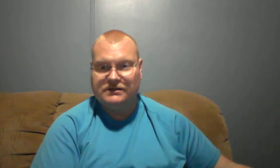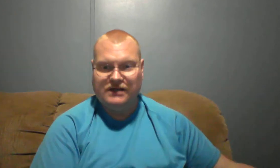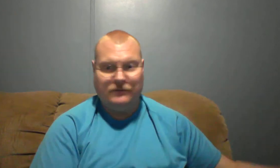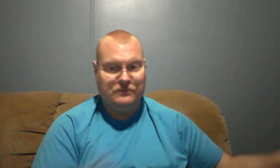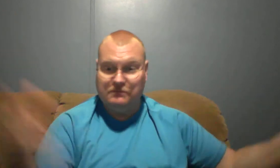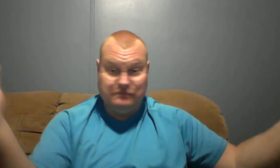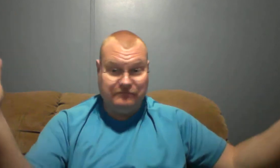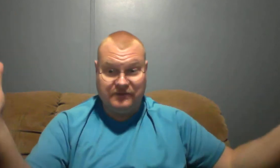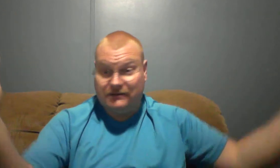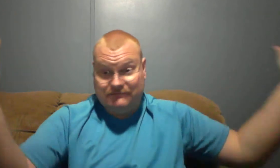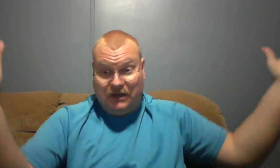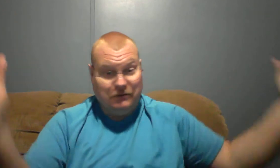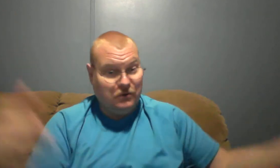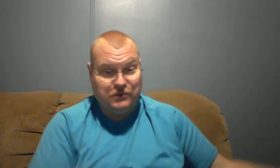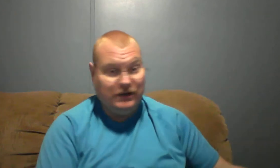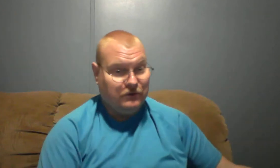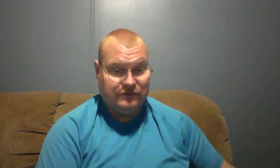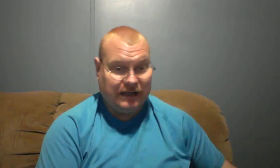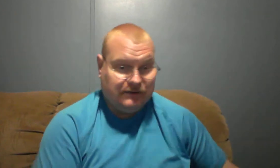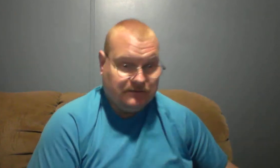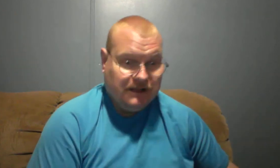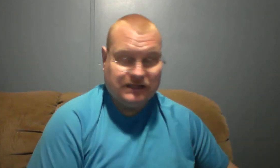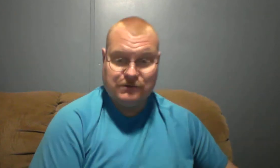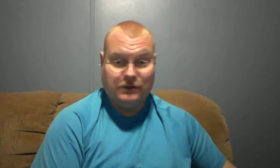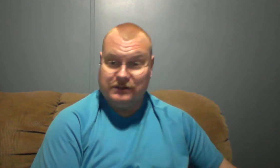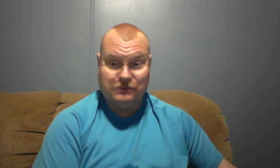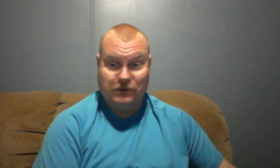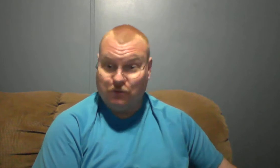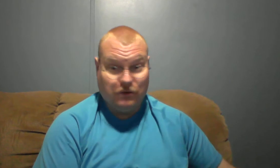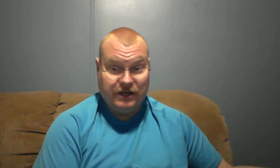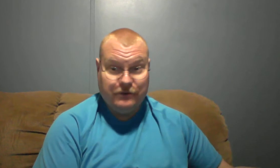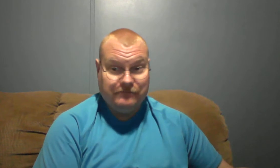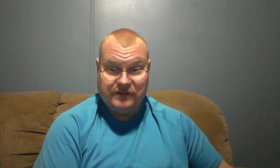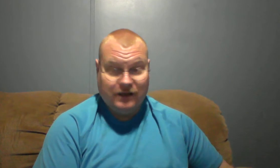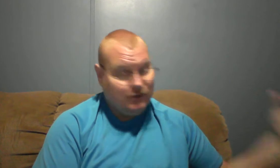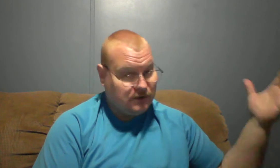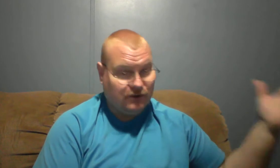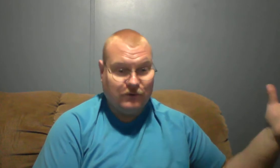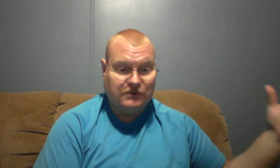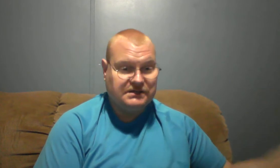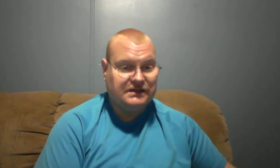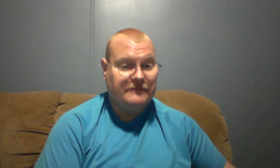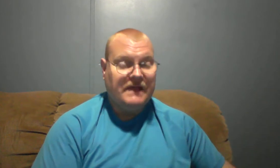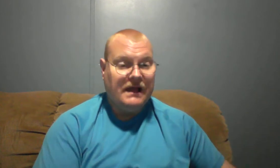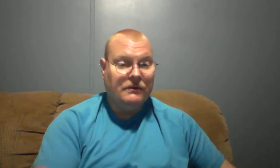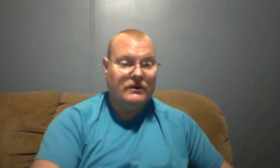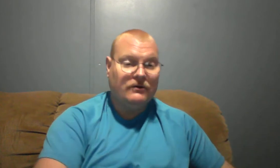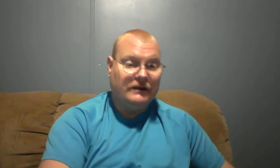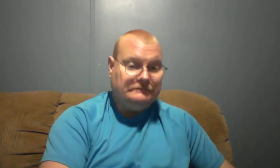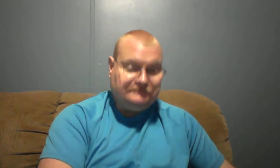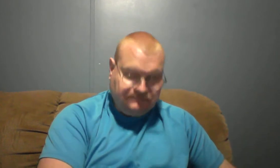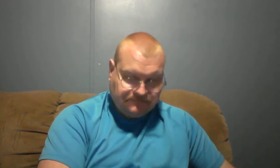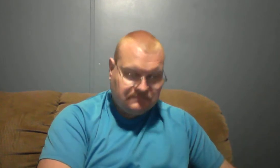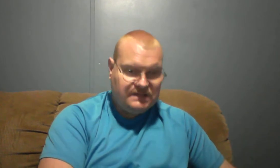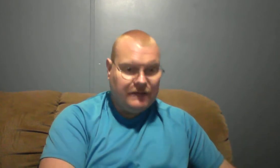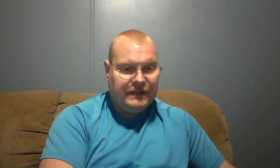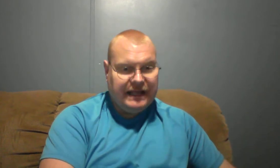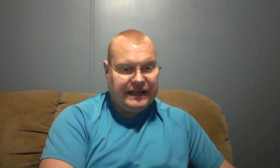of Psalm. The Lord will, won't be? That's what we're going to do. What the Lord wants us to do. But we're going to be in